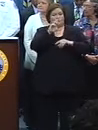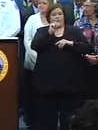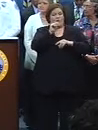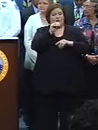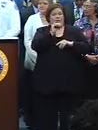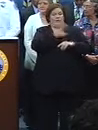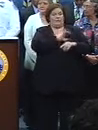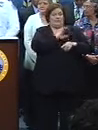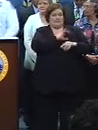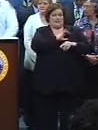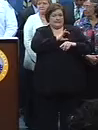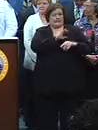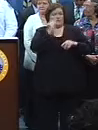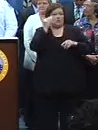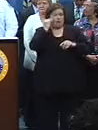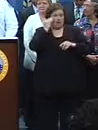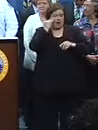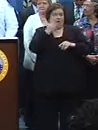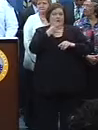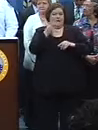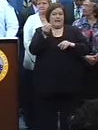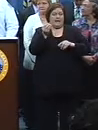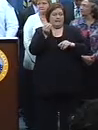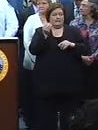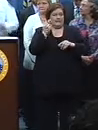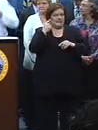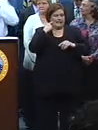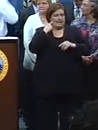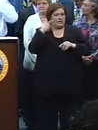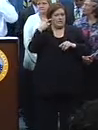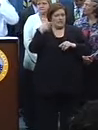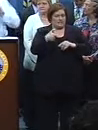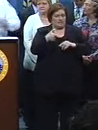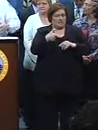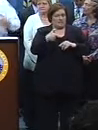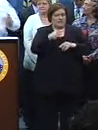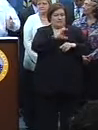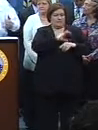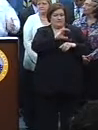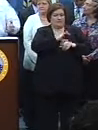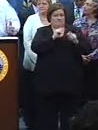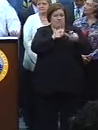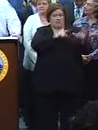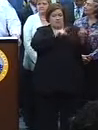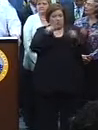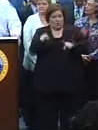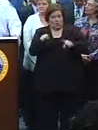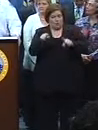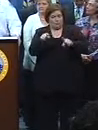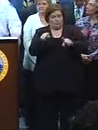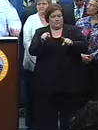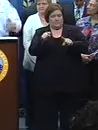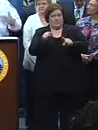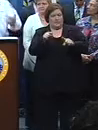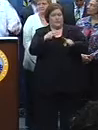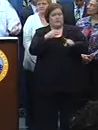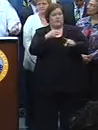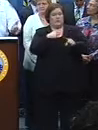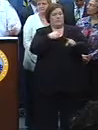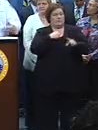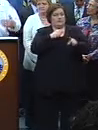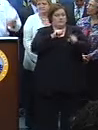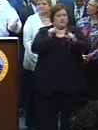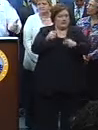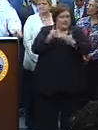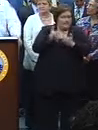Police officers are aware of and hear gunshots. Officers immediately begin engaging in the process, one, responding to render